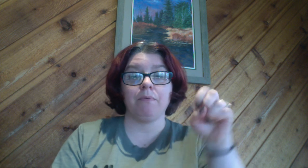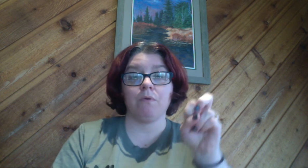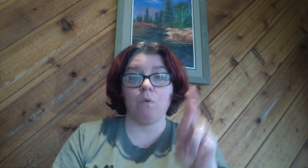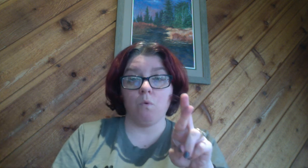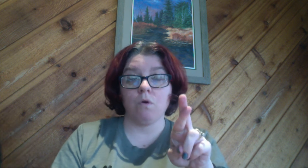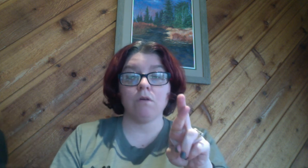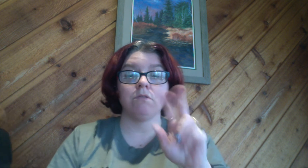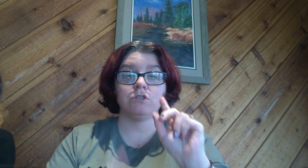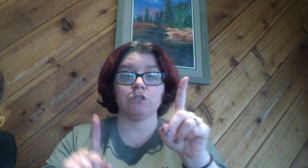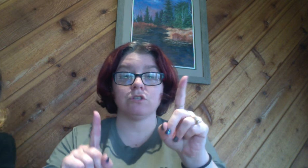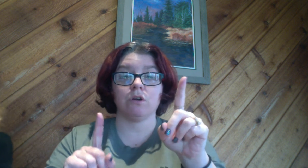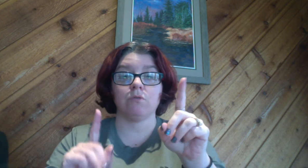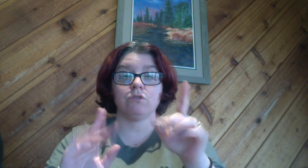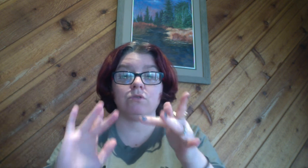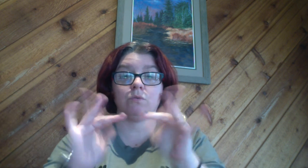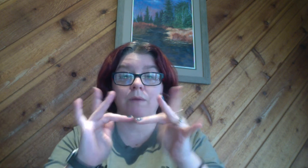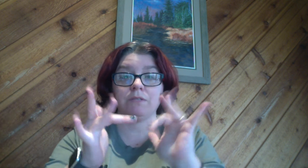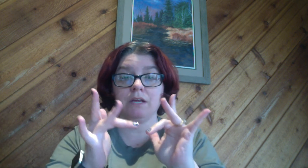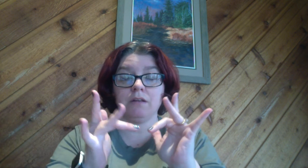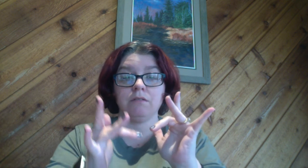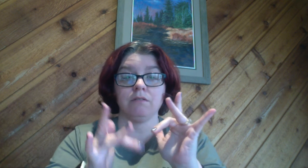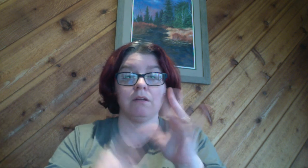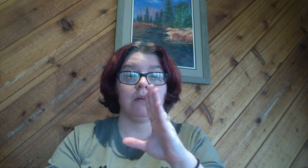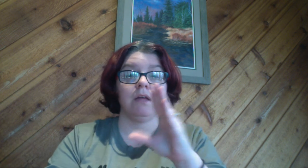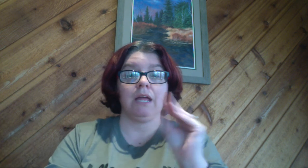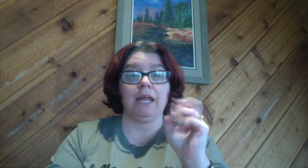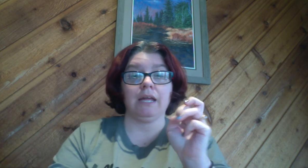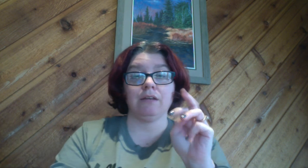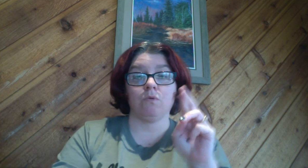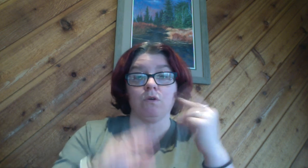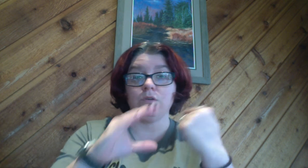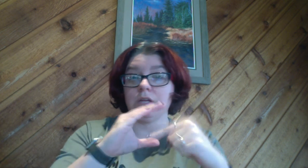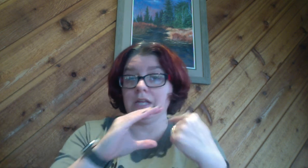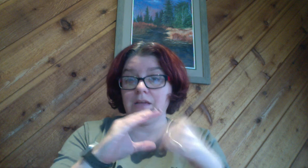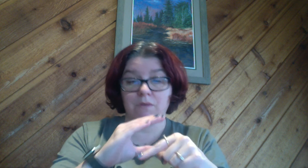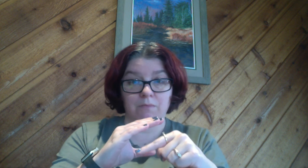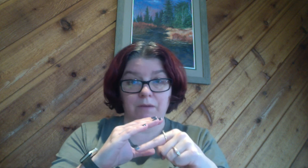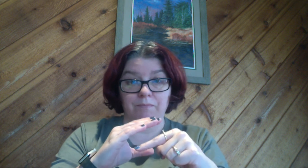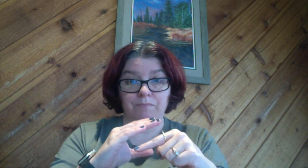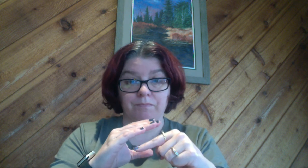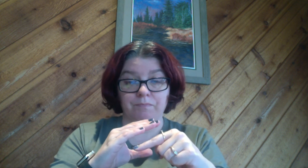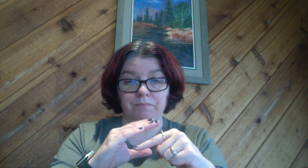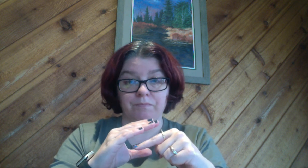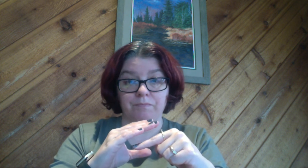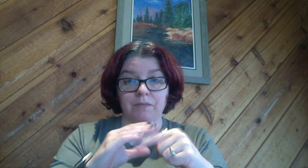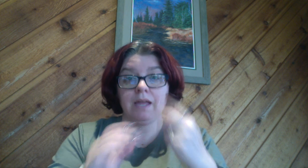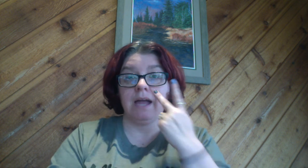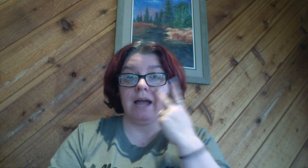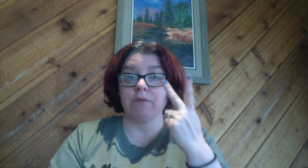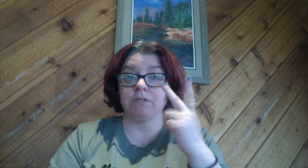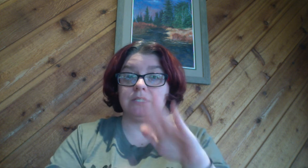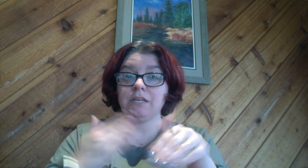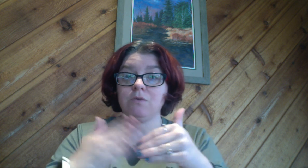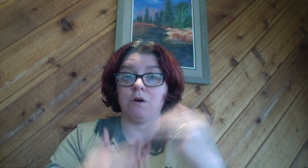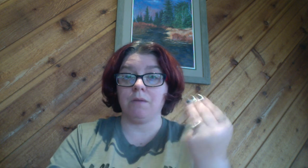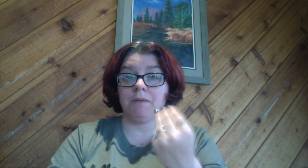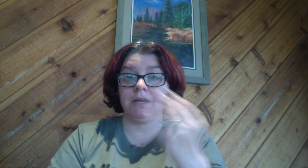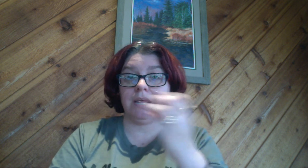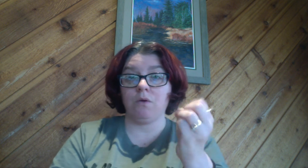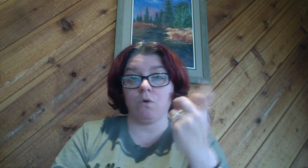or just go to the website and or you can email me I will see you all Monday or